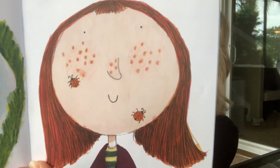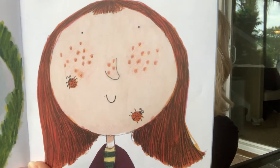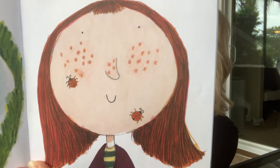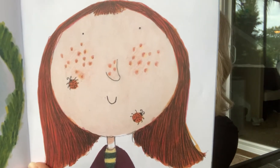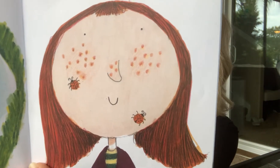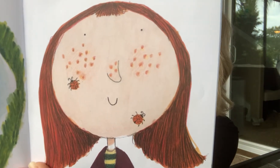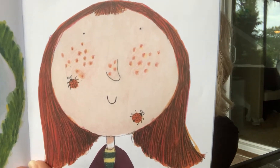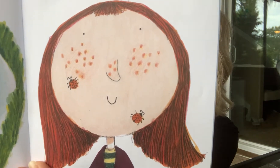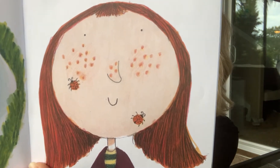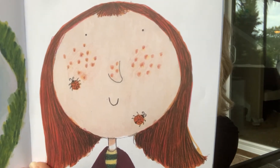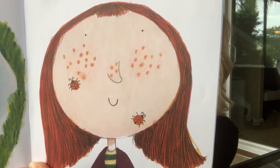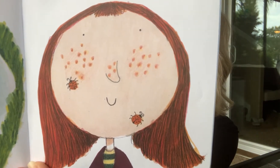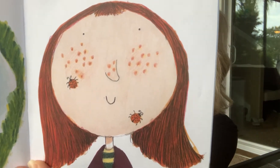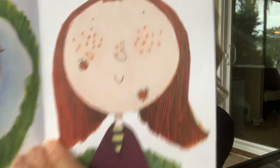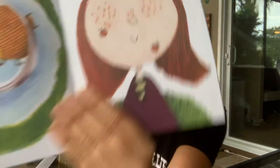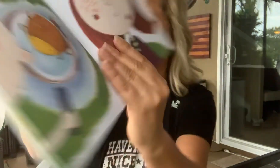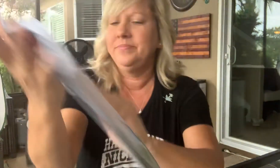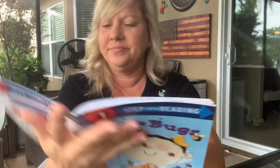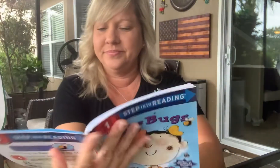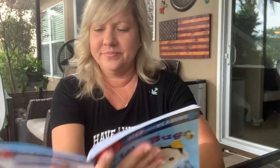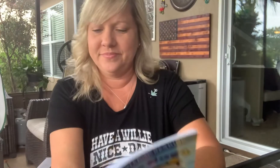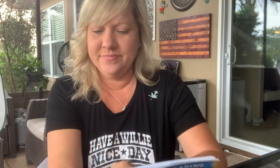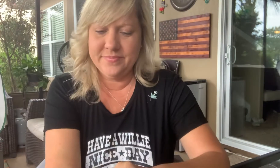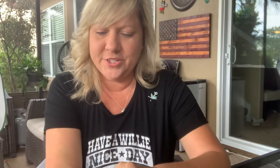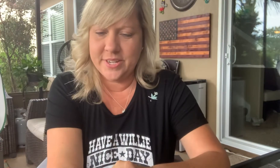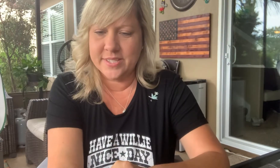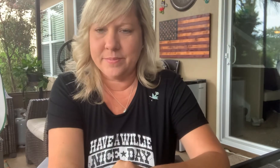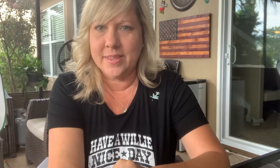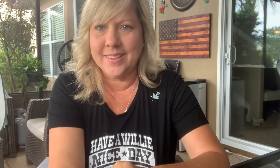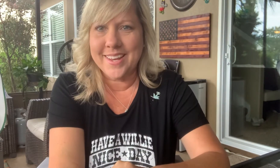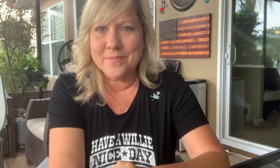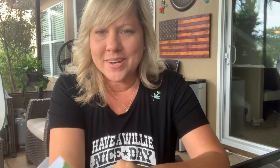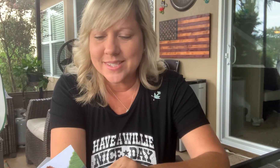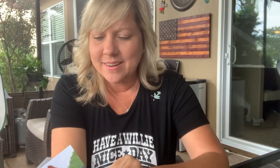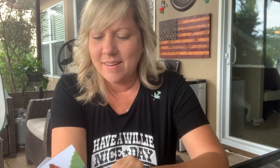Look at her freckles. She doesn't mind the ladybugs at all.